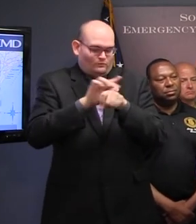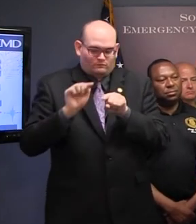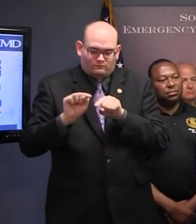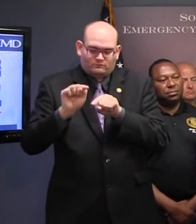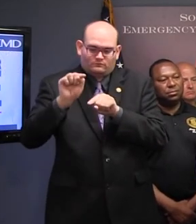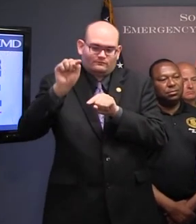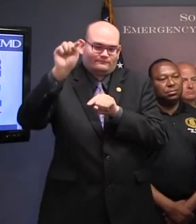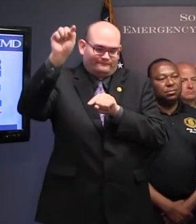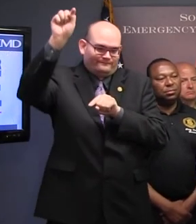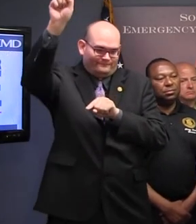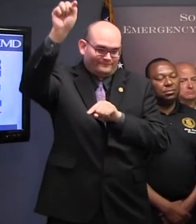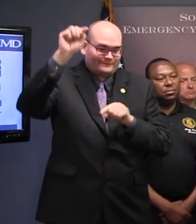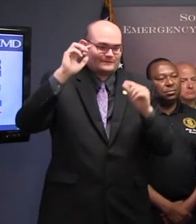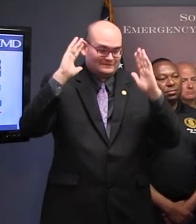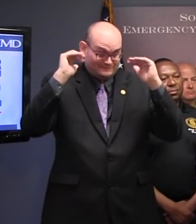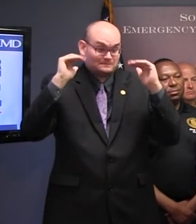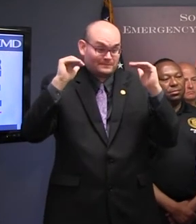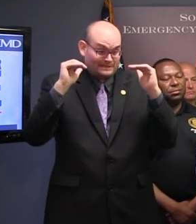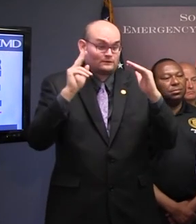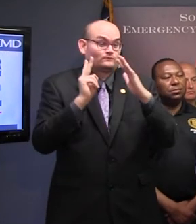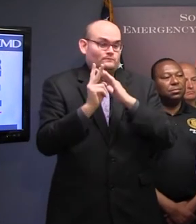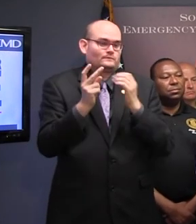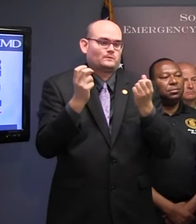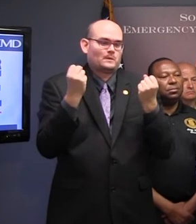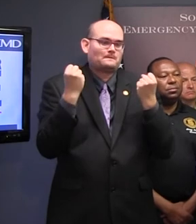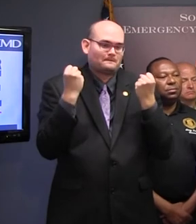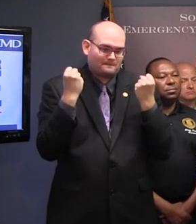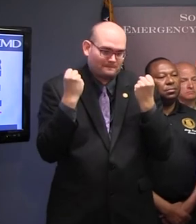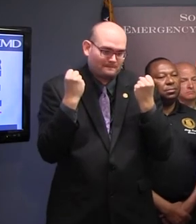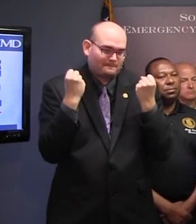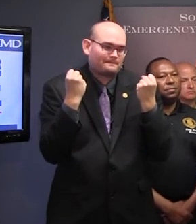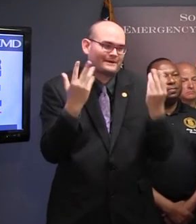expect them to start open, many of them to be open on Saturday.